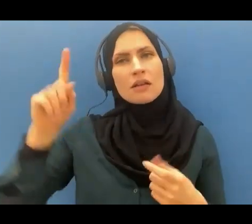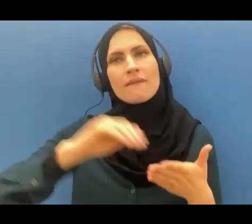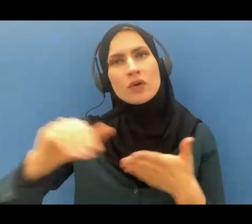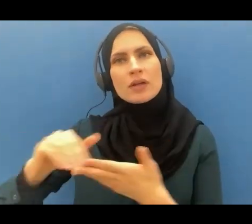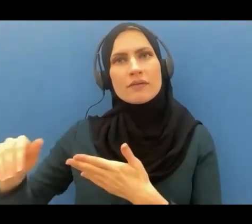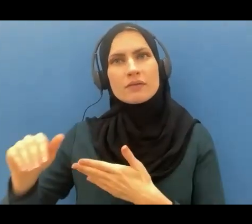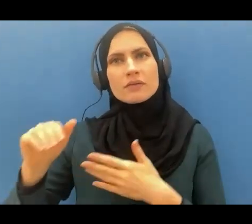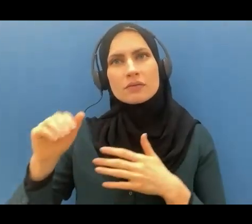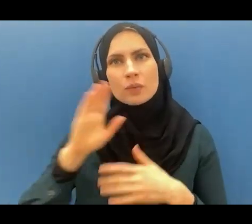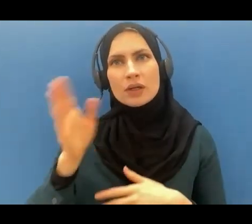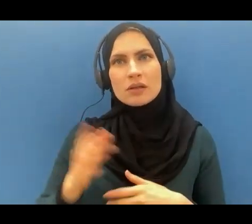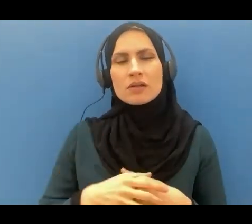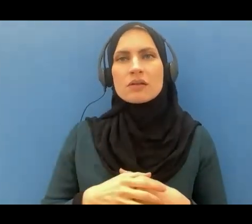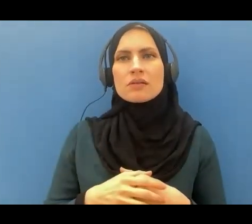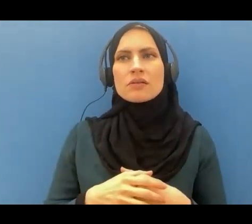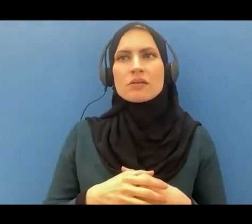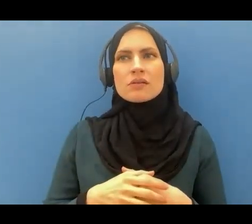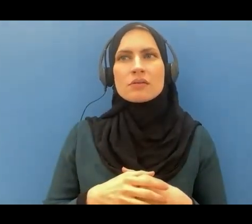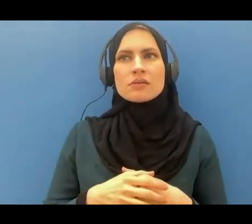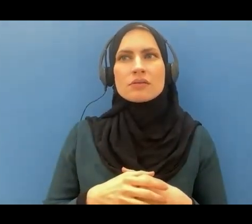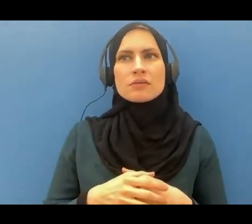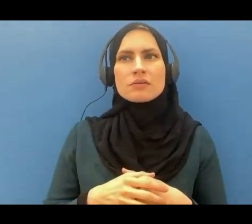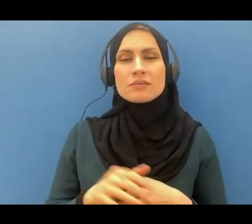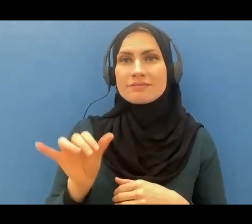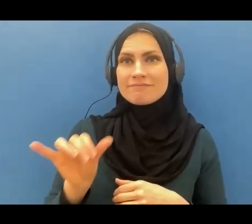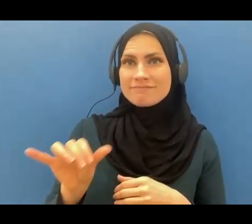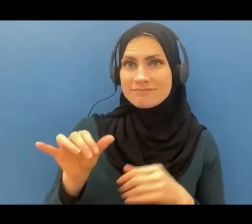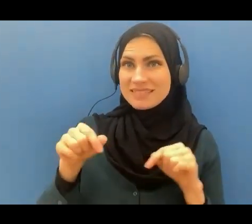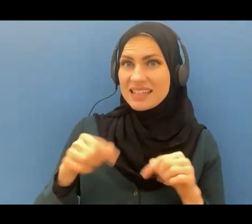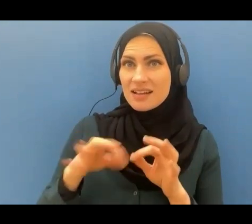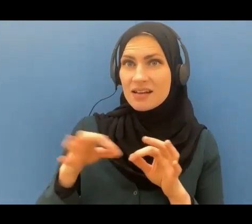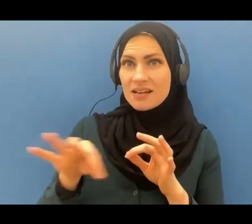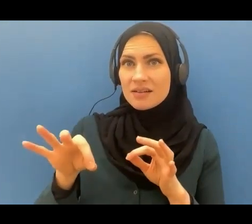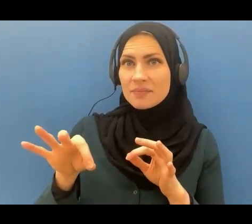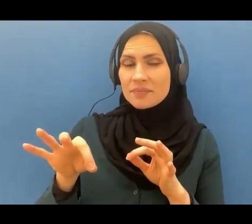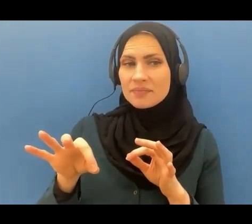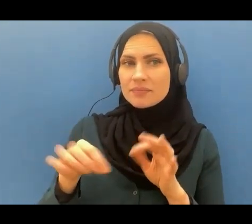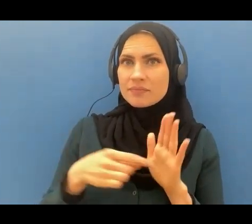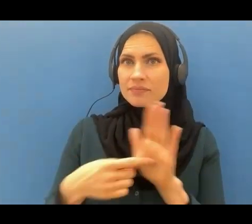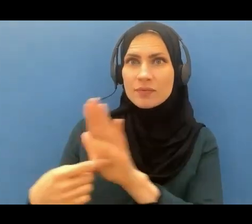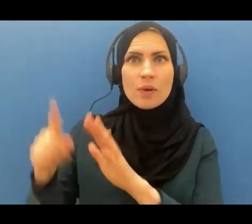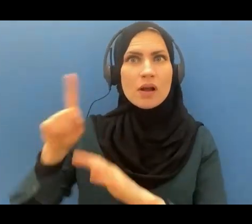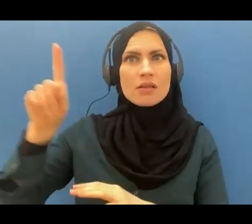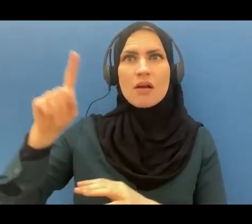In this ayah, he is saying, Allah forgives all sins.